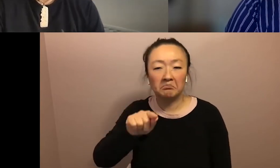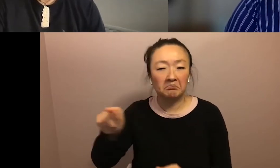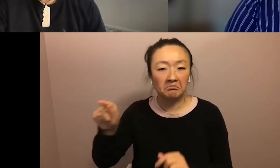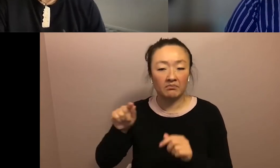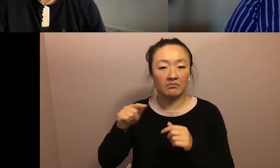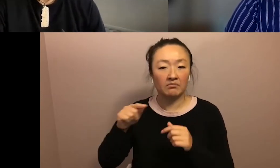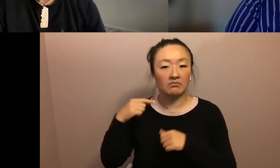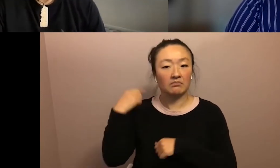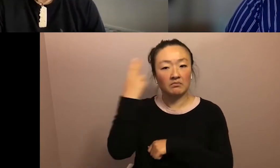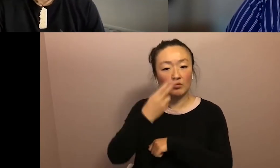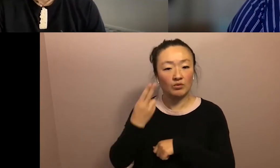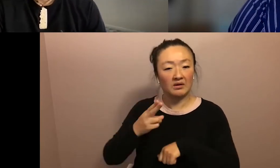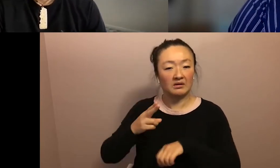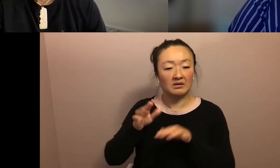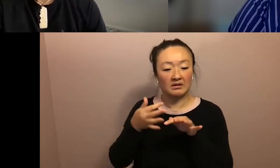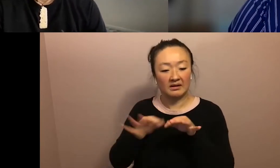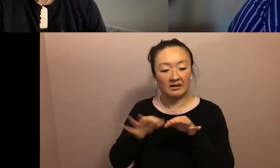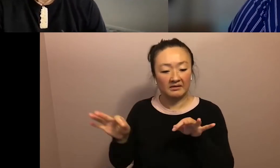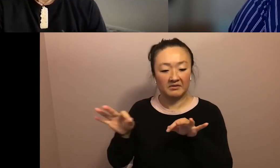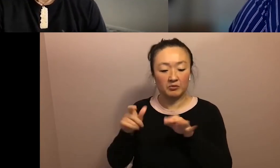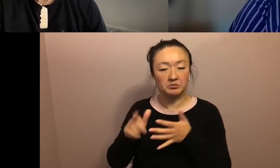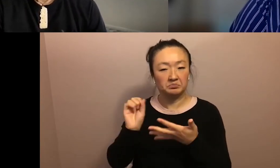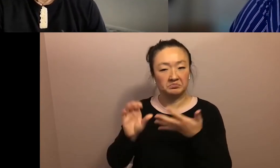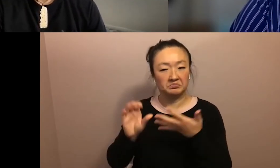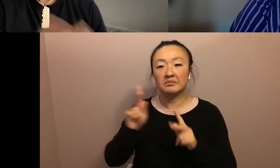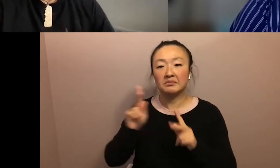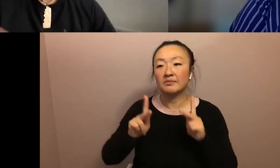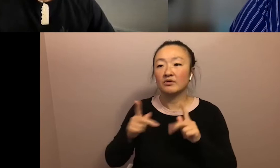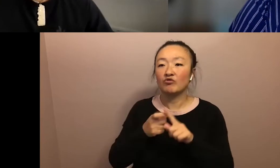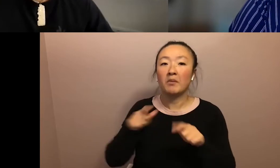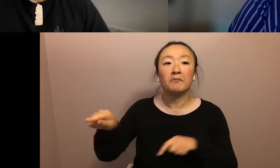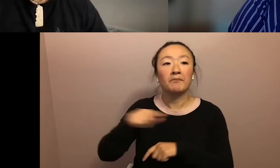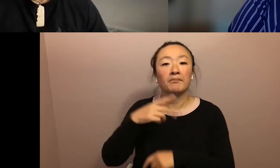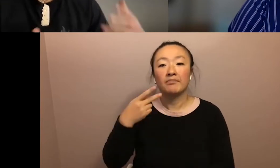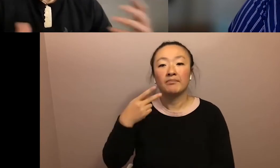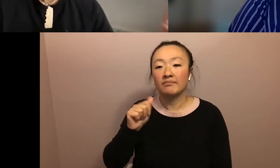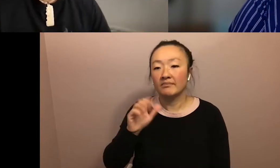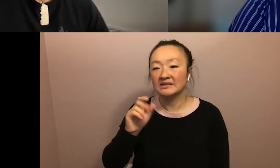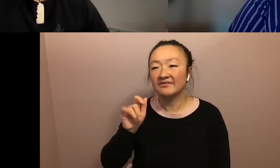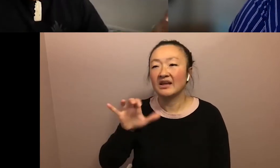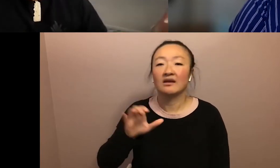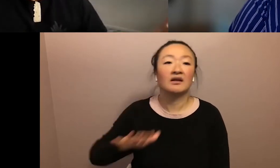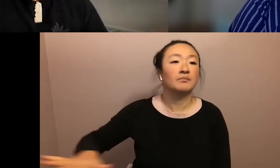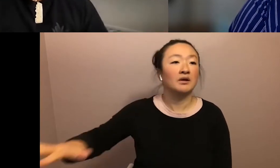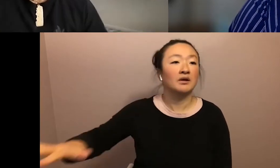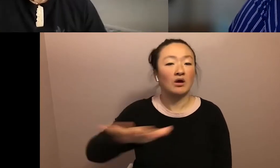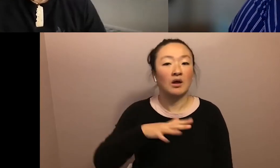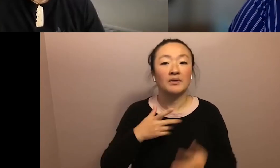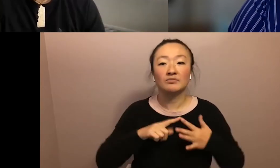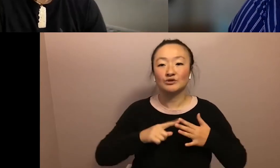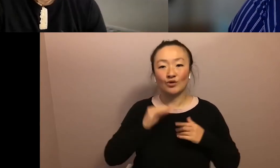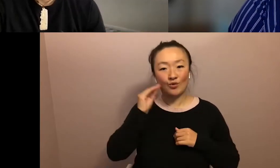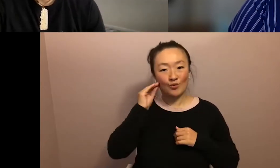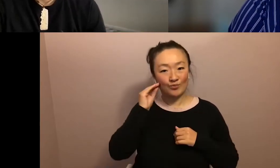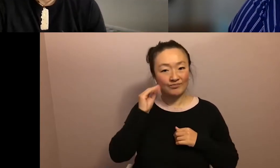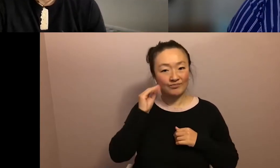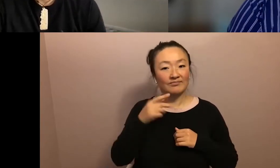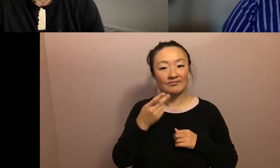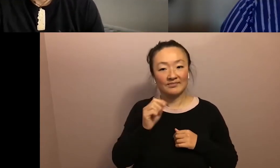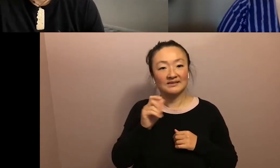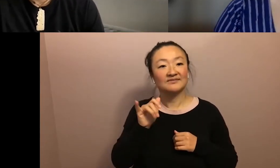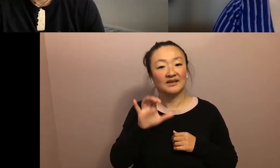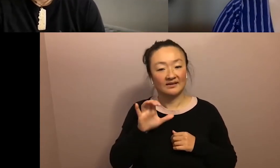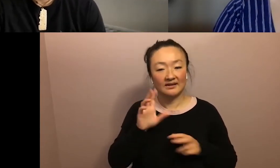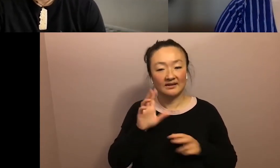folk from the Pacific, um, and beyond, but like always starting at home in the Pacific. I mean, other